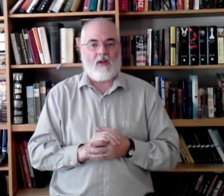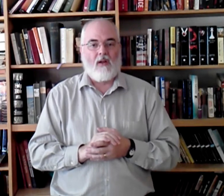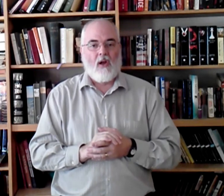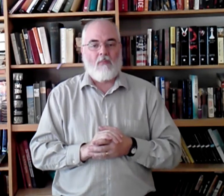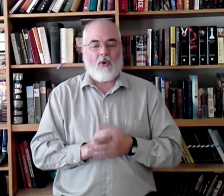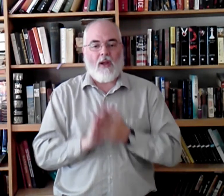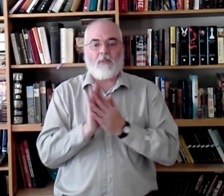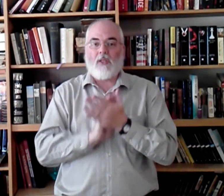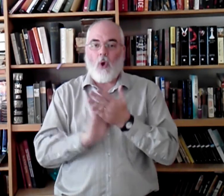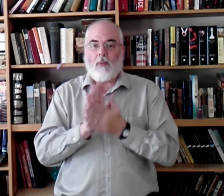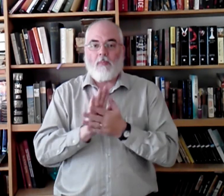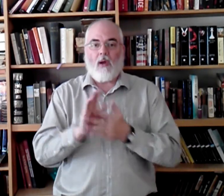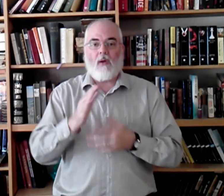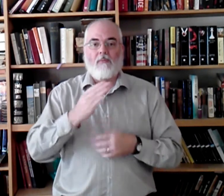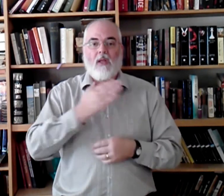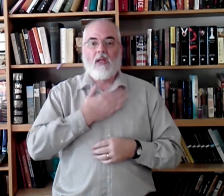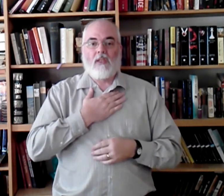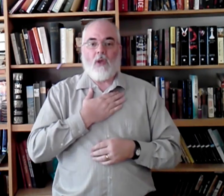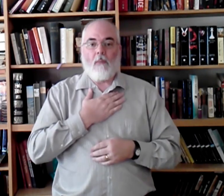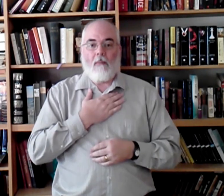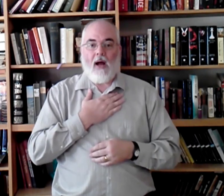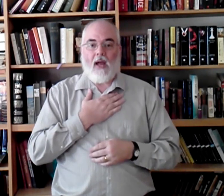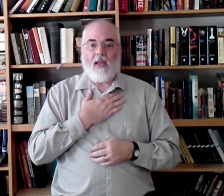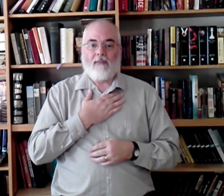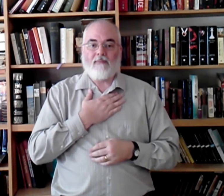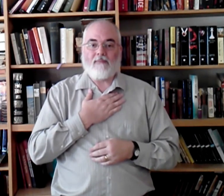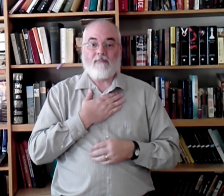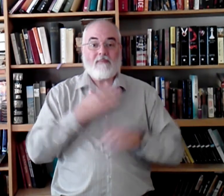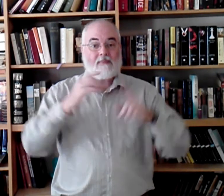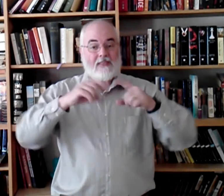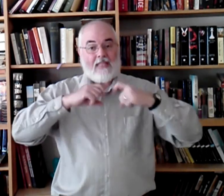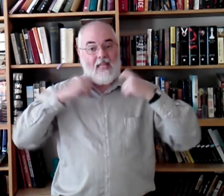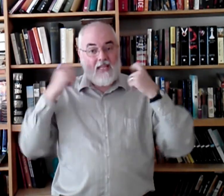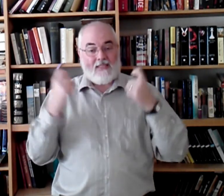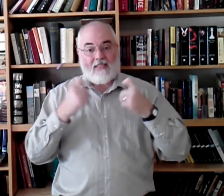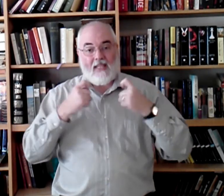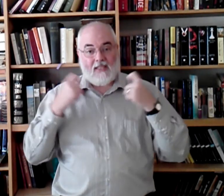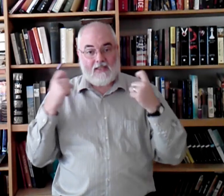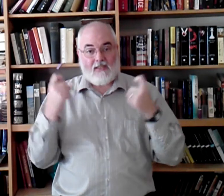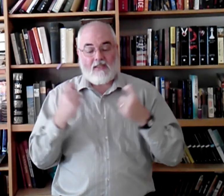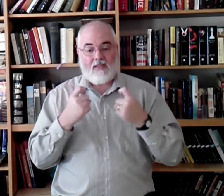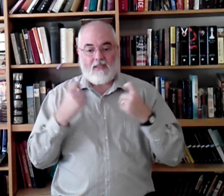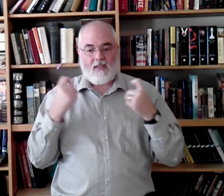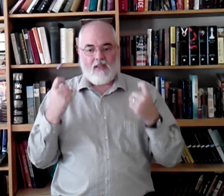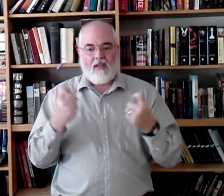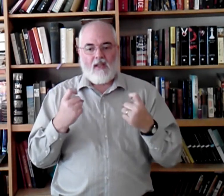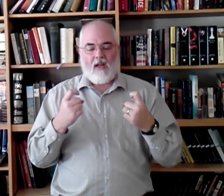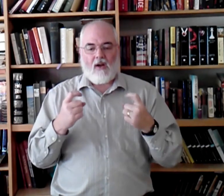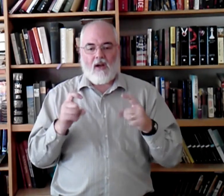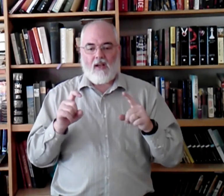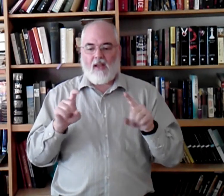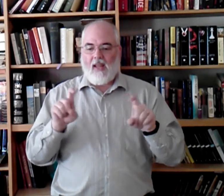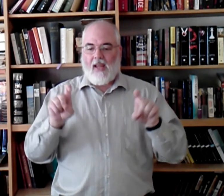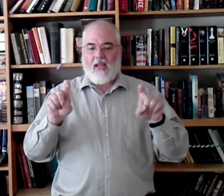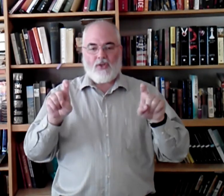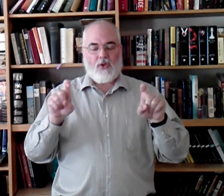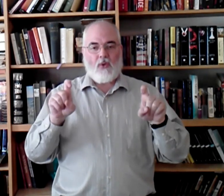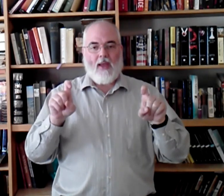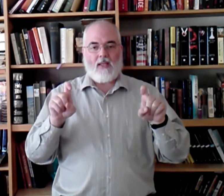pronouns, but it's open palm. So, my sins, alright, is two ex